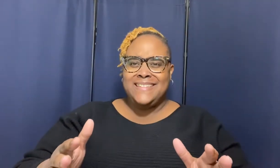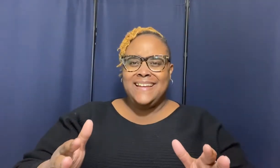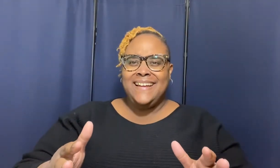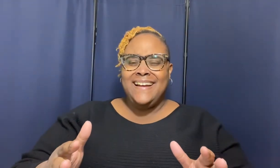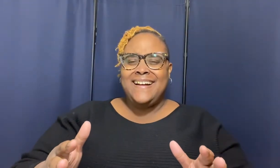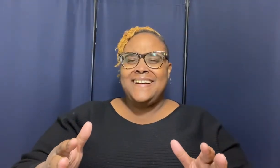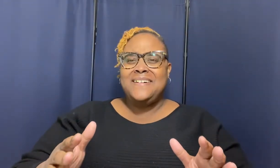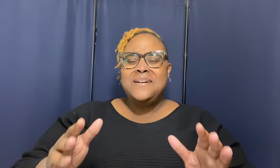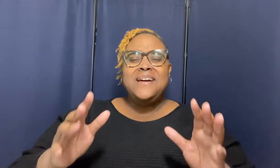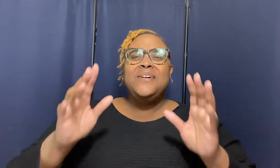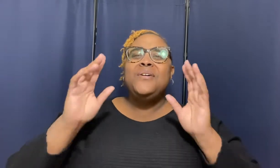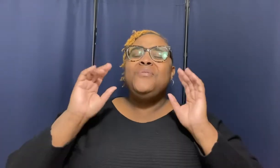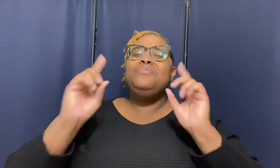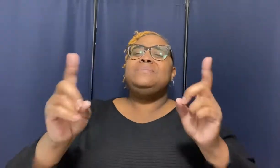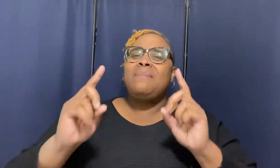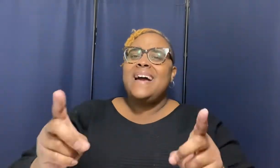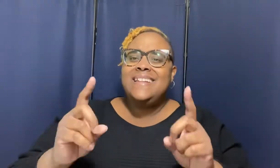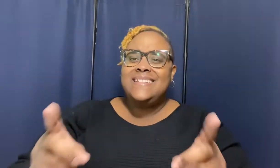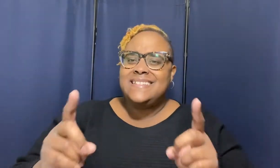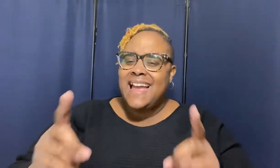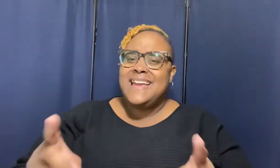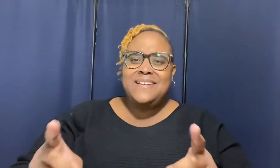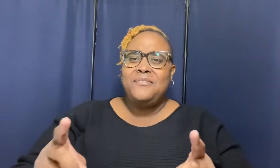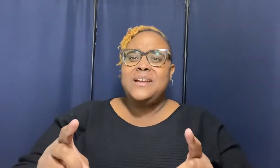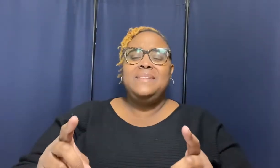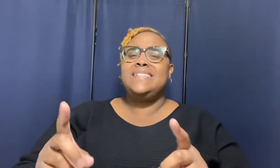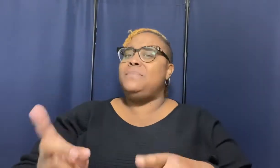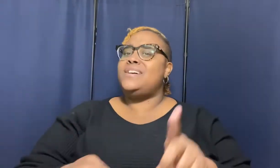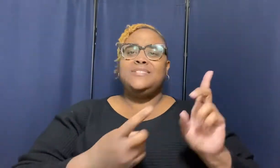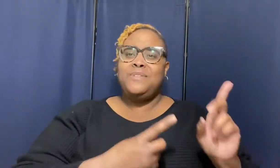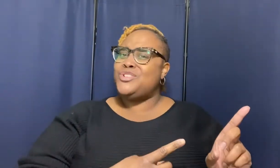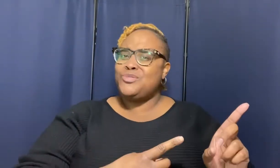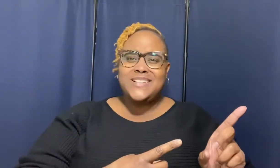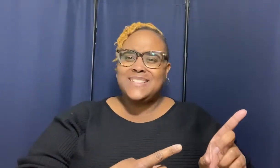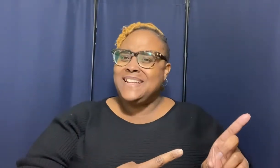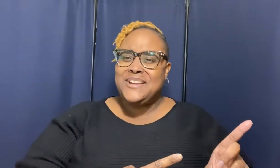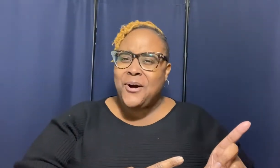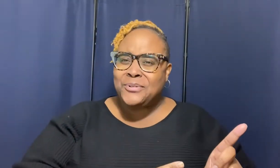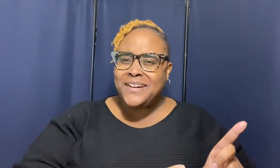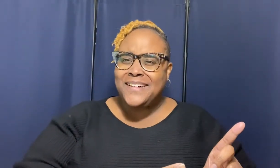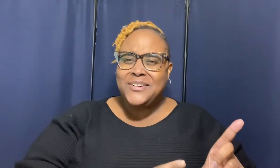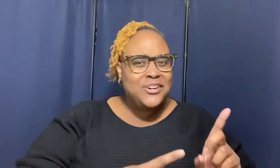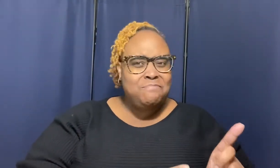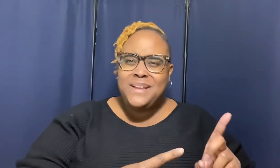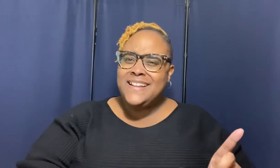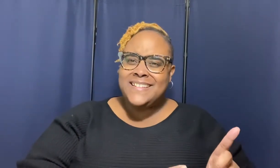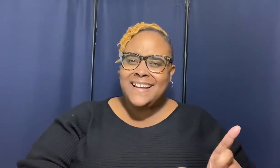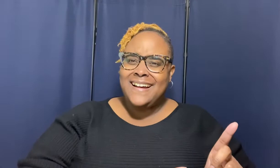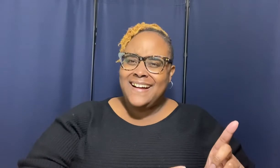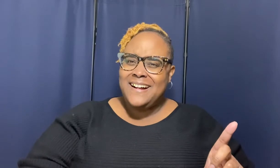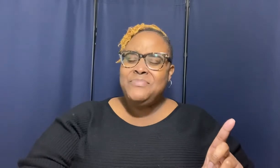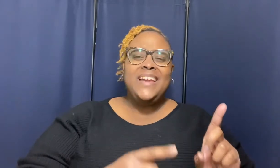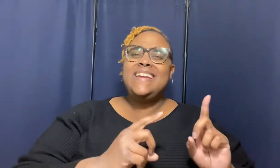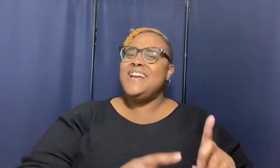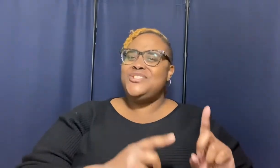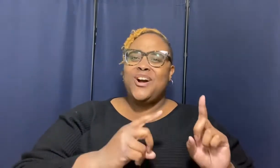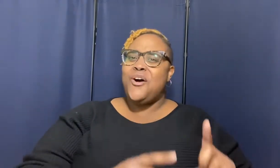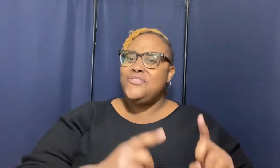huh whose mind is staying on him listen because we trust in the owner of peace huh he ain't jehovah